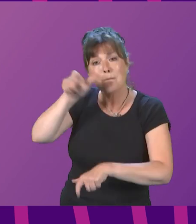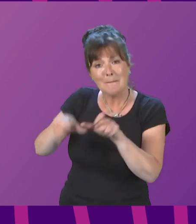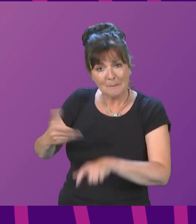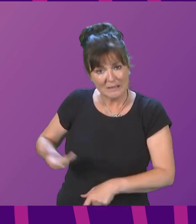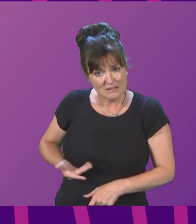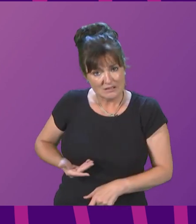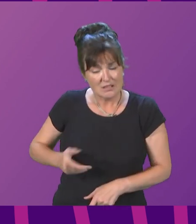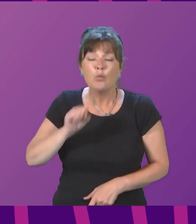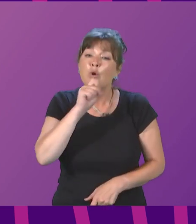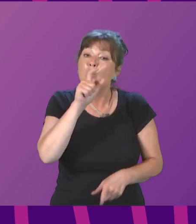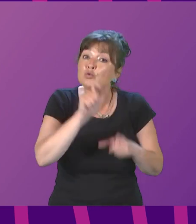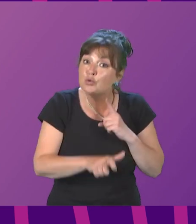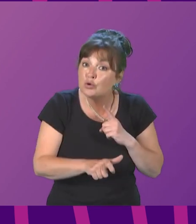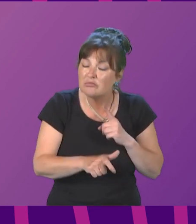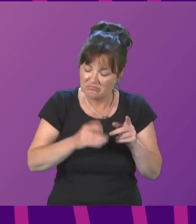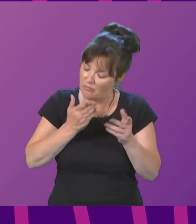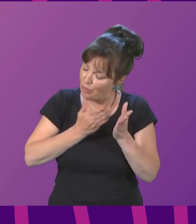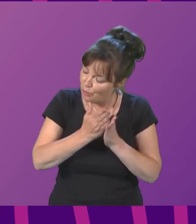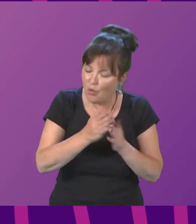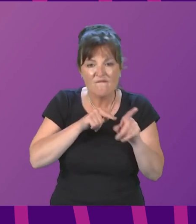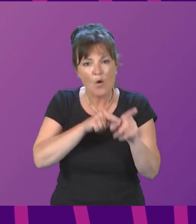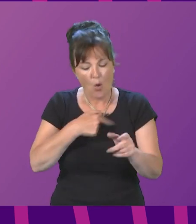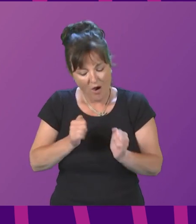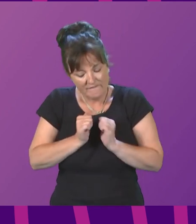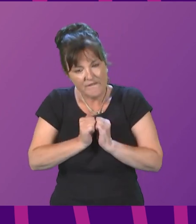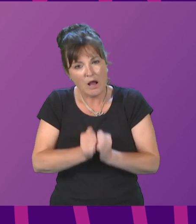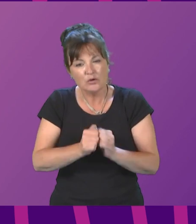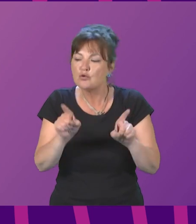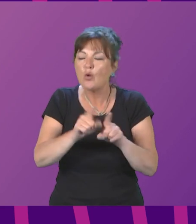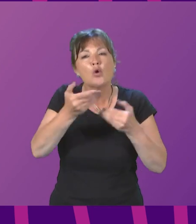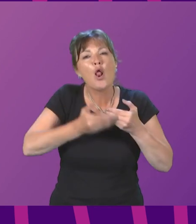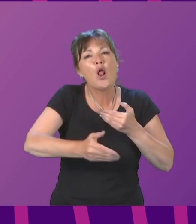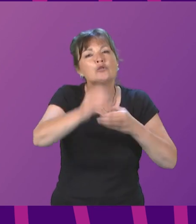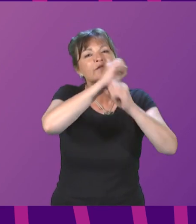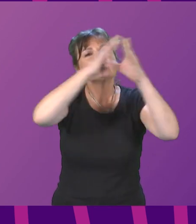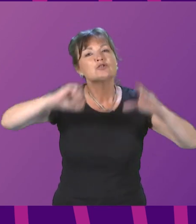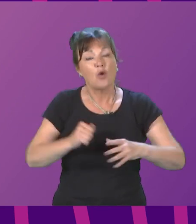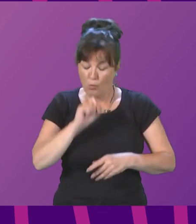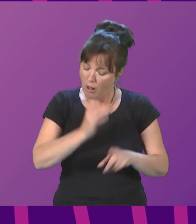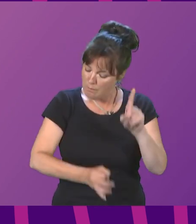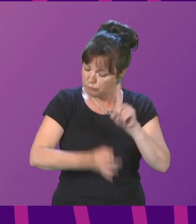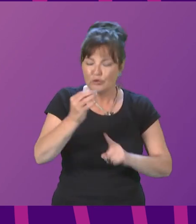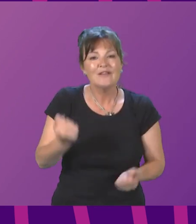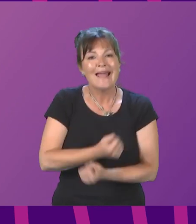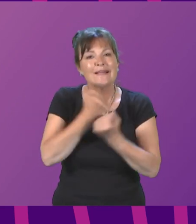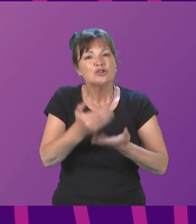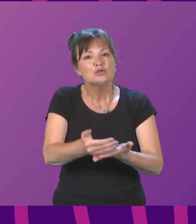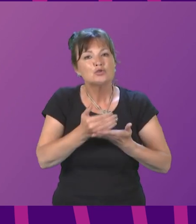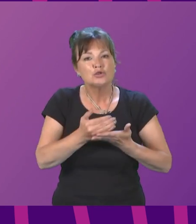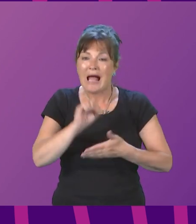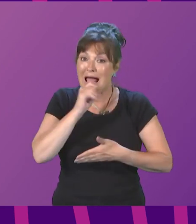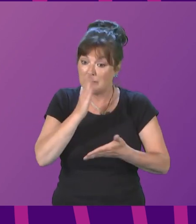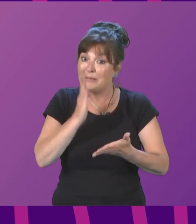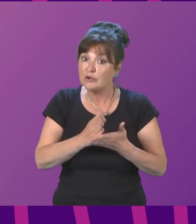will do so in a manner consistent with our values and our long-term vision for Scotland. We will improve our energy security and cut